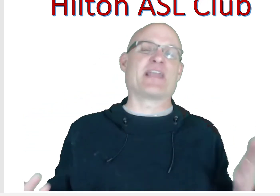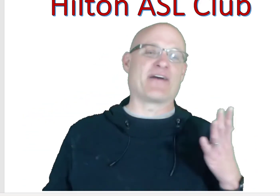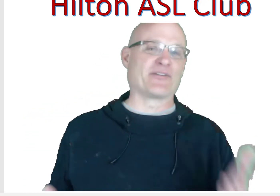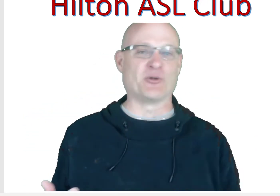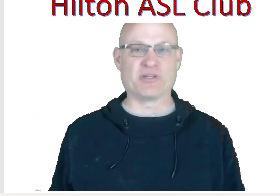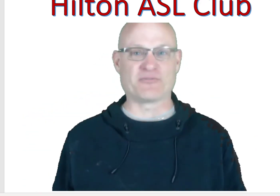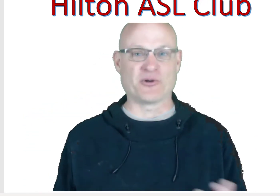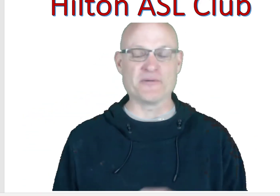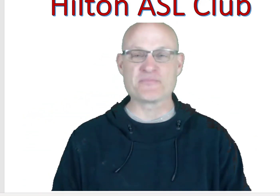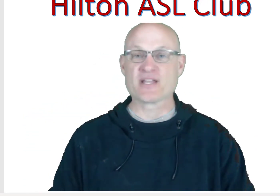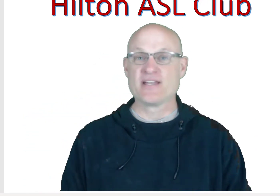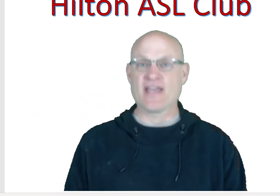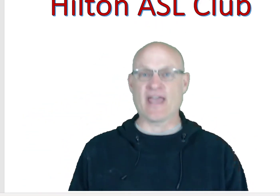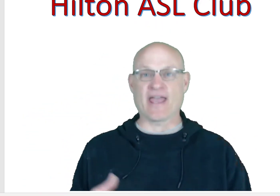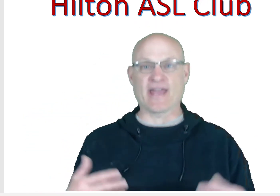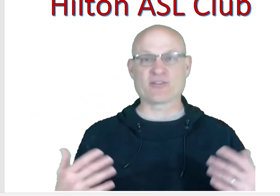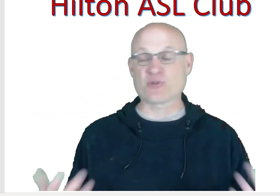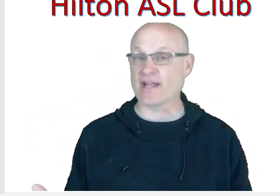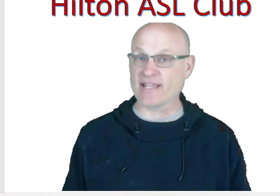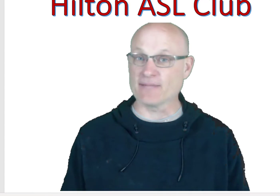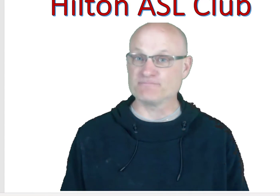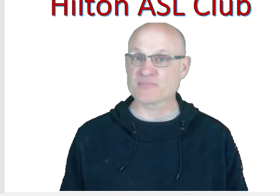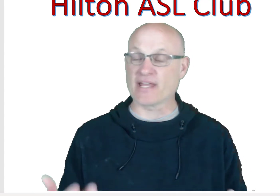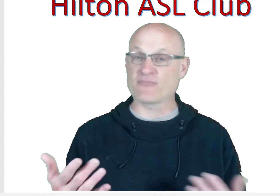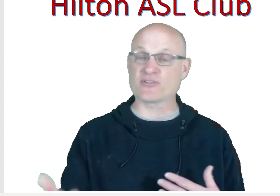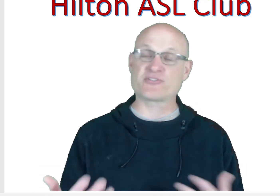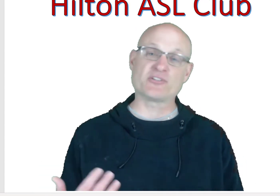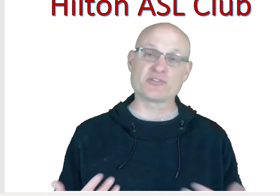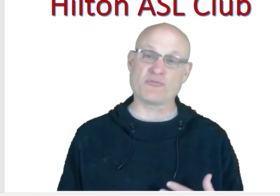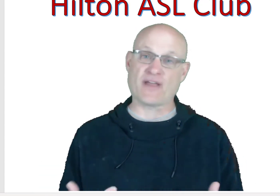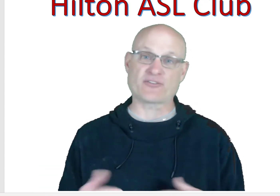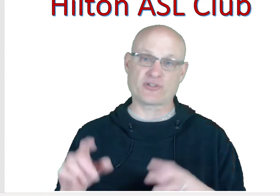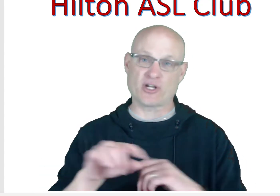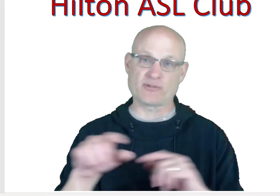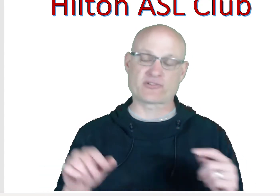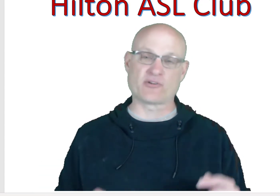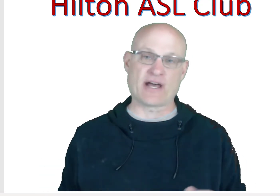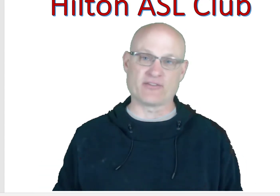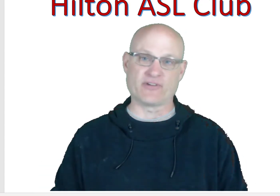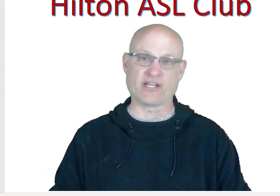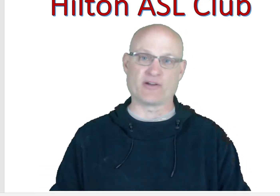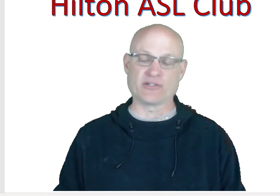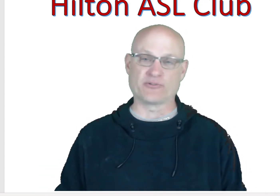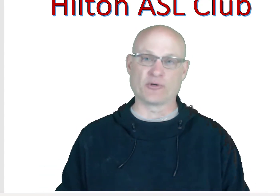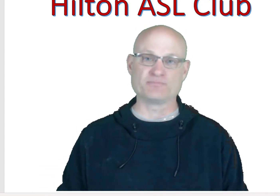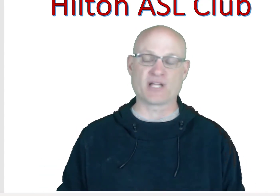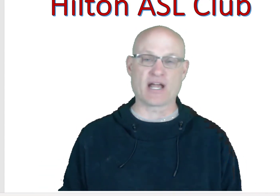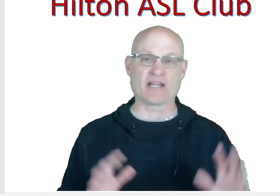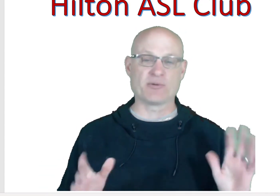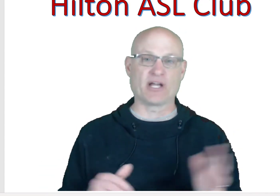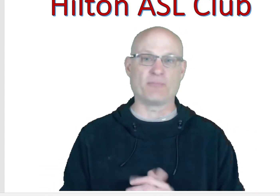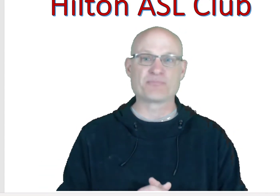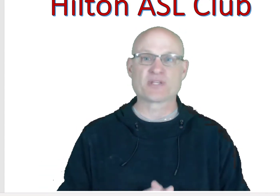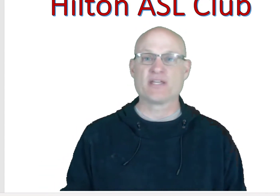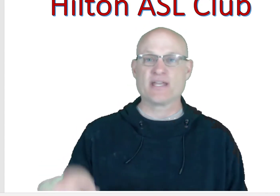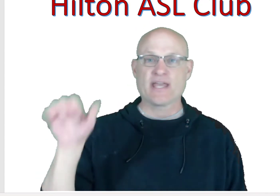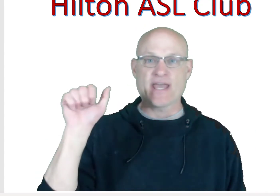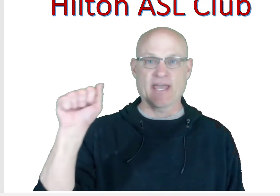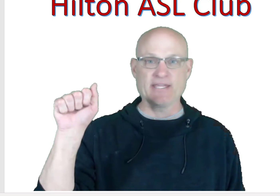down a little bit for you and try it again. And if it's still too fast, you can always slow down the video on YouTube. All right, here we go. A,